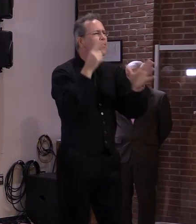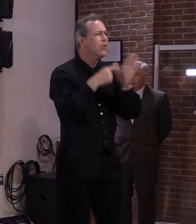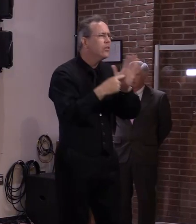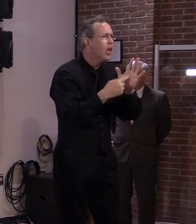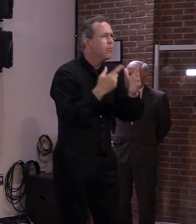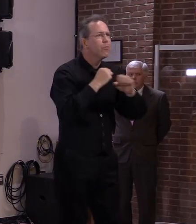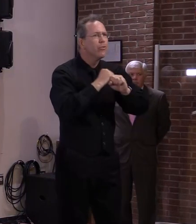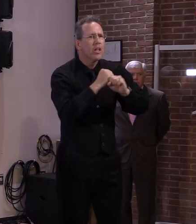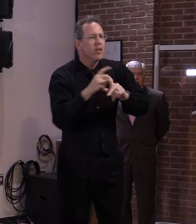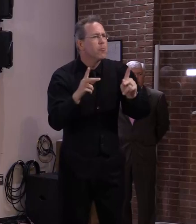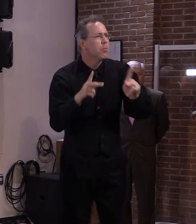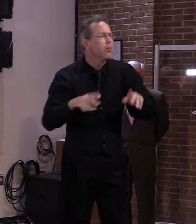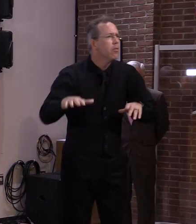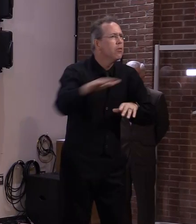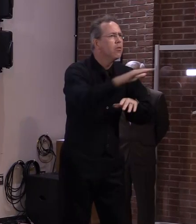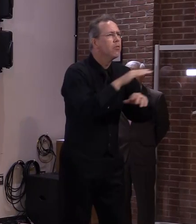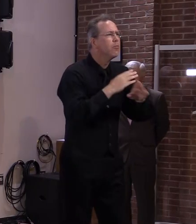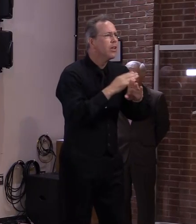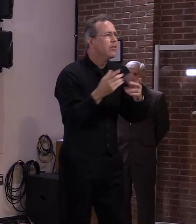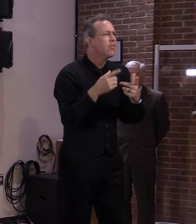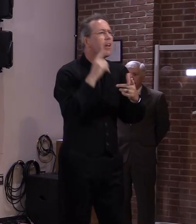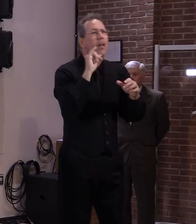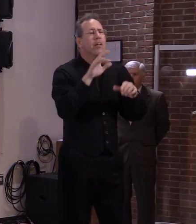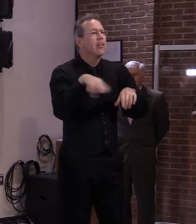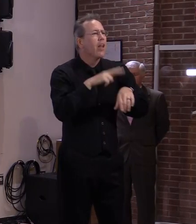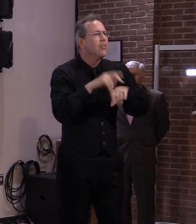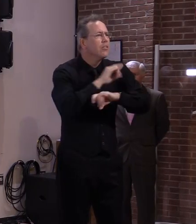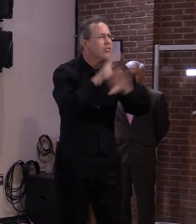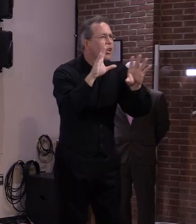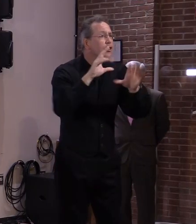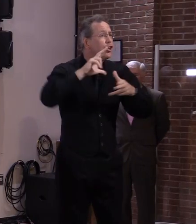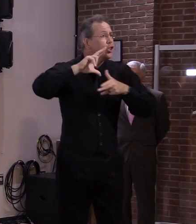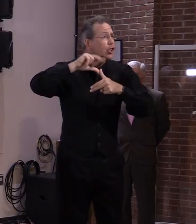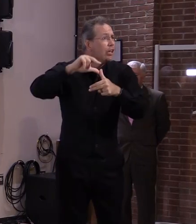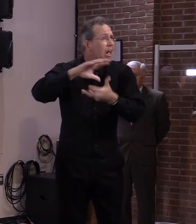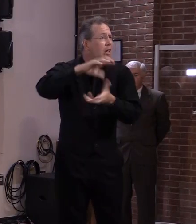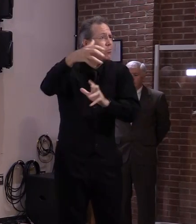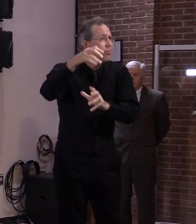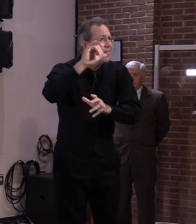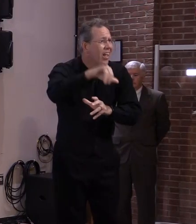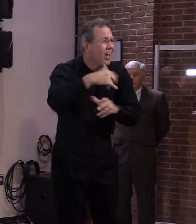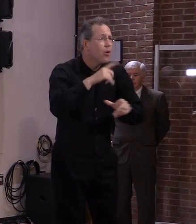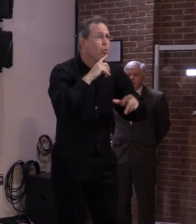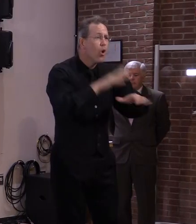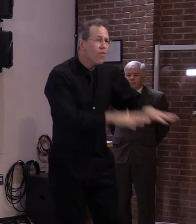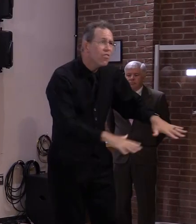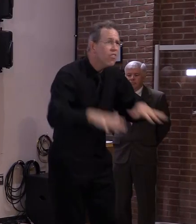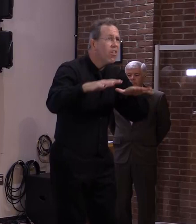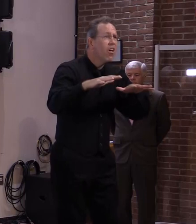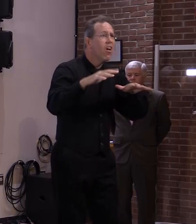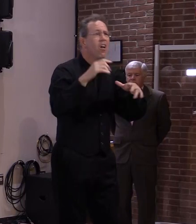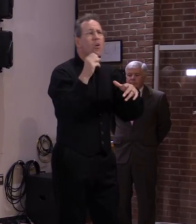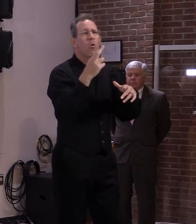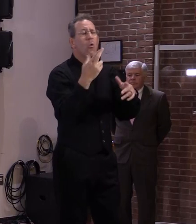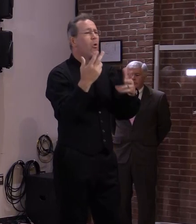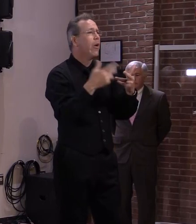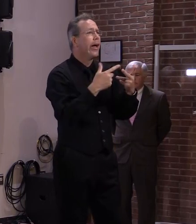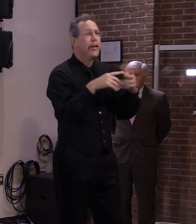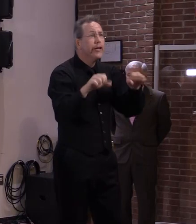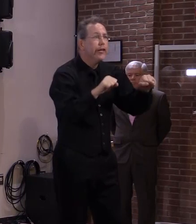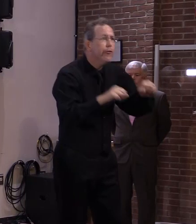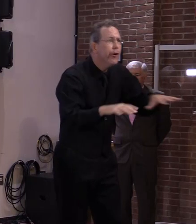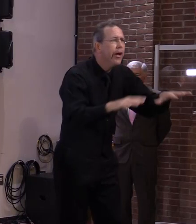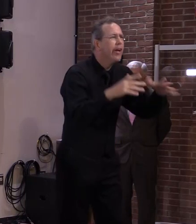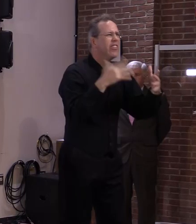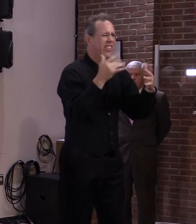used for natural disasters like after tropical storm Irene or blizzards or major flooding. This state of emergency has